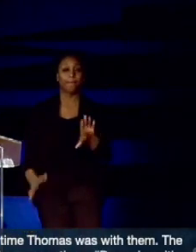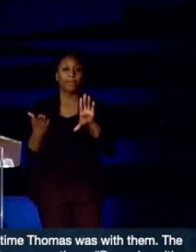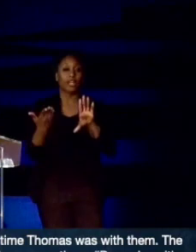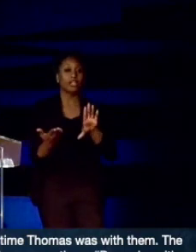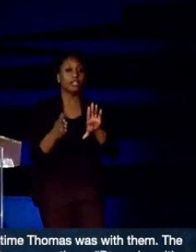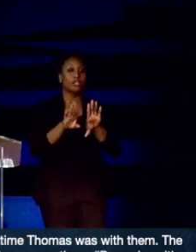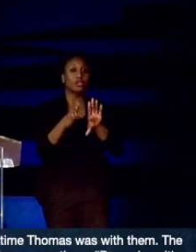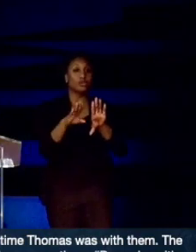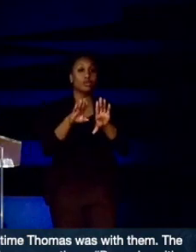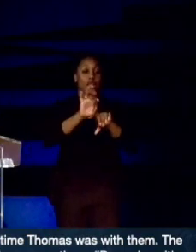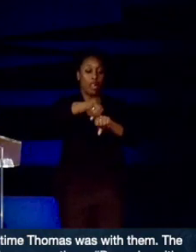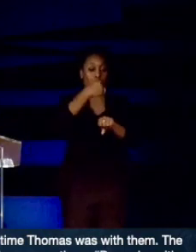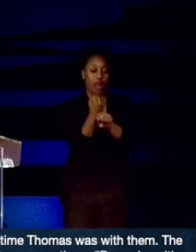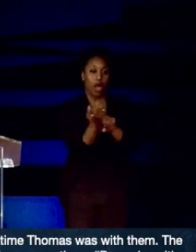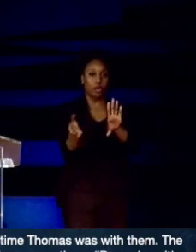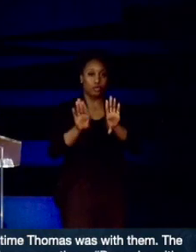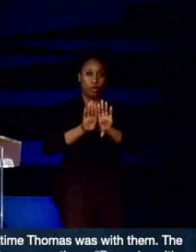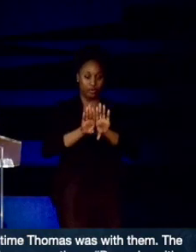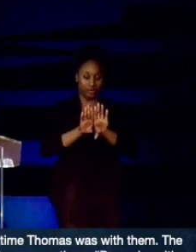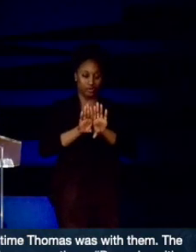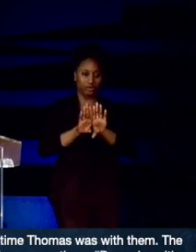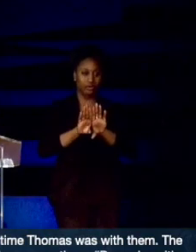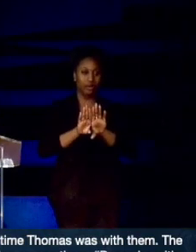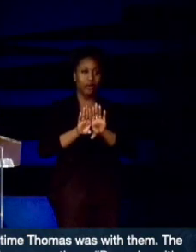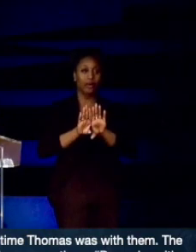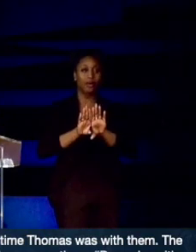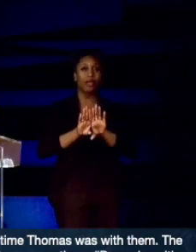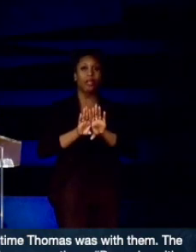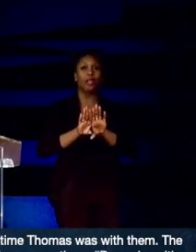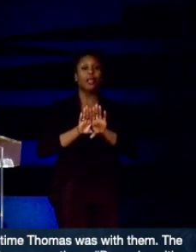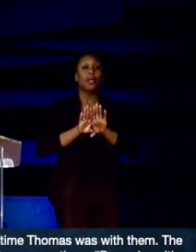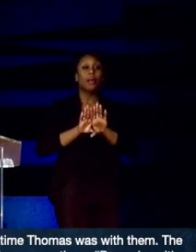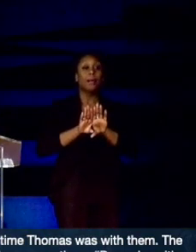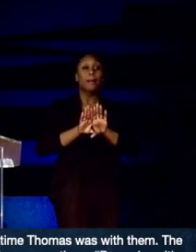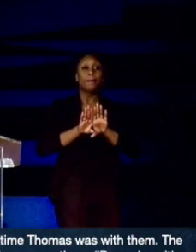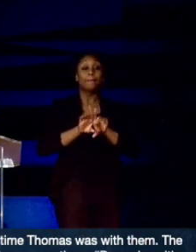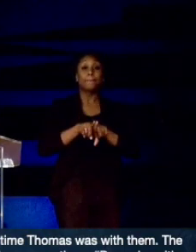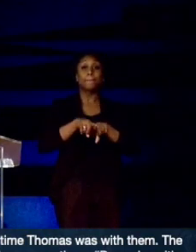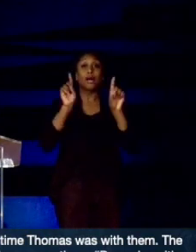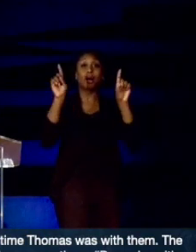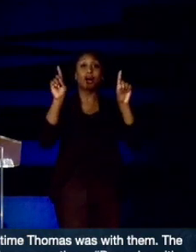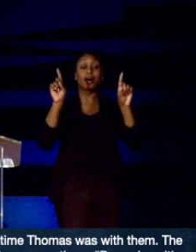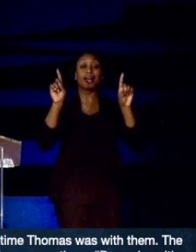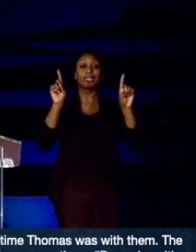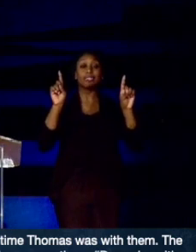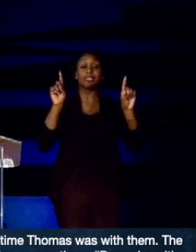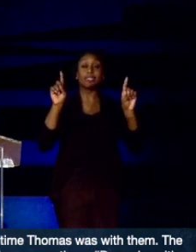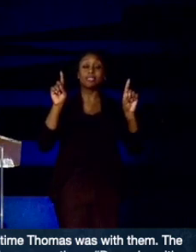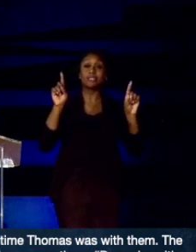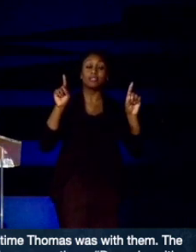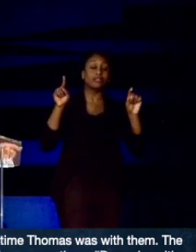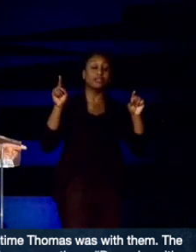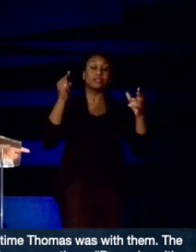doors were locked. But suddenly, somebody say suddenly. Just like he